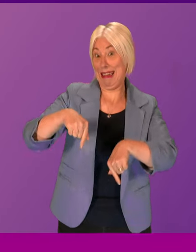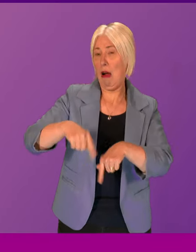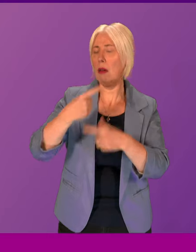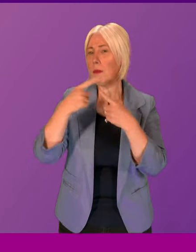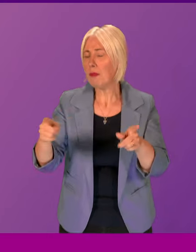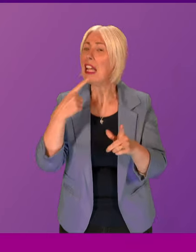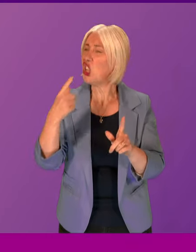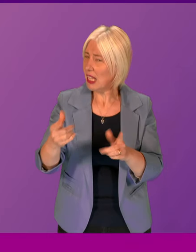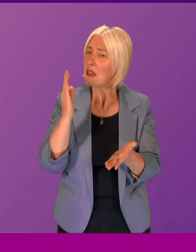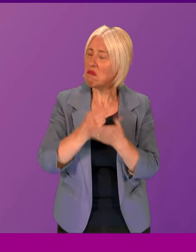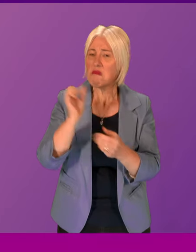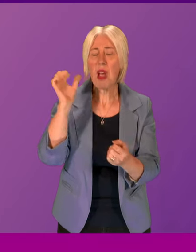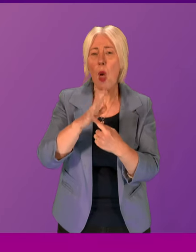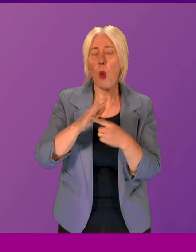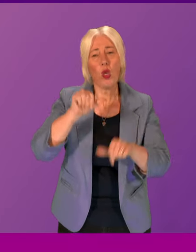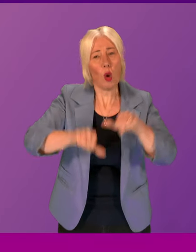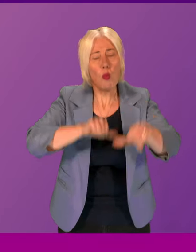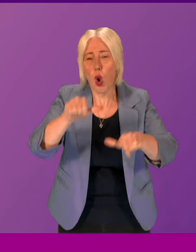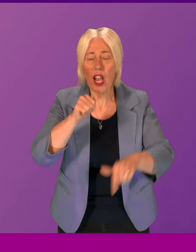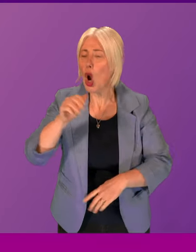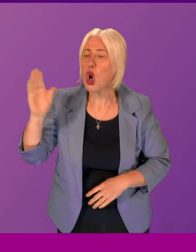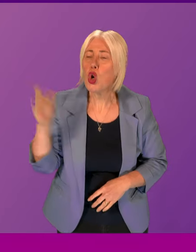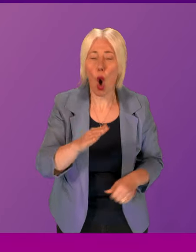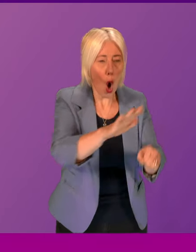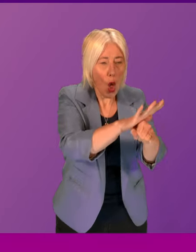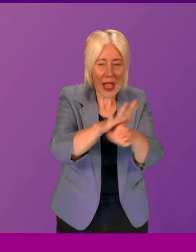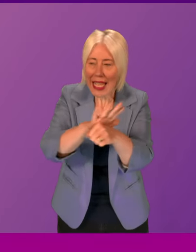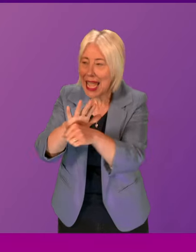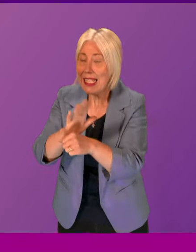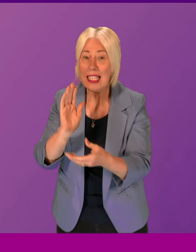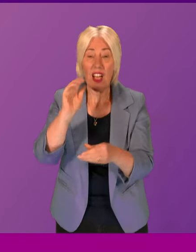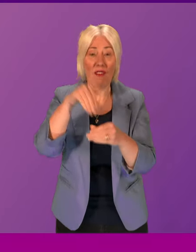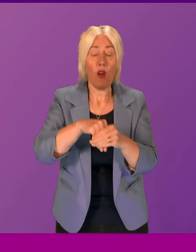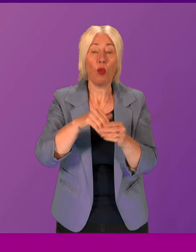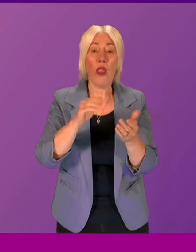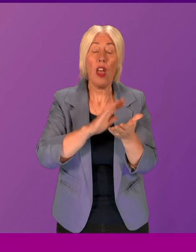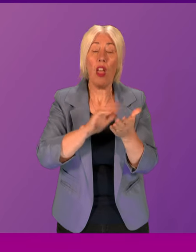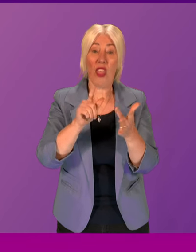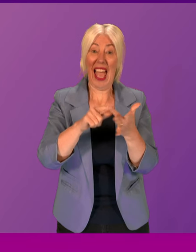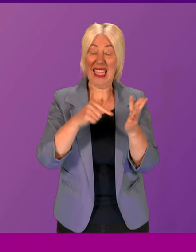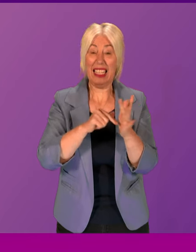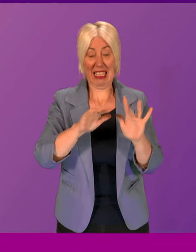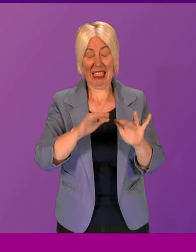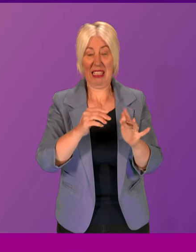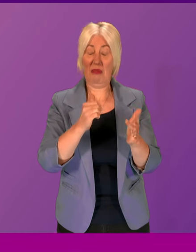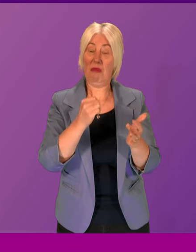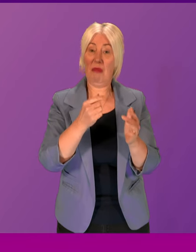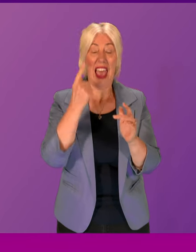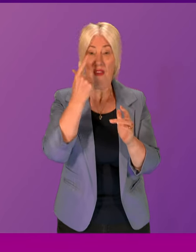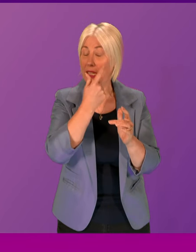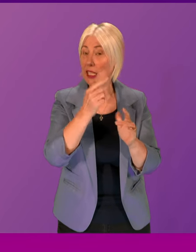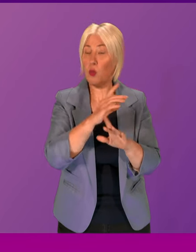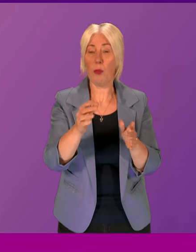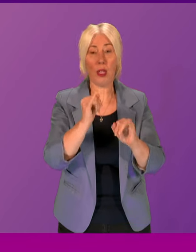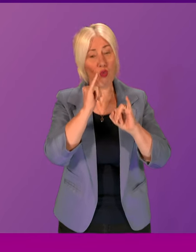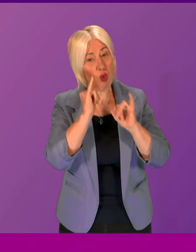important process, because not every case involving Horizon Evidence will be a miscarriage of justice, and each